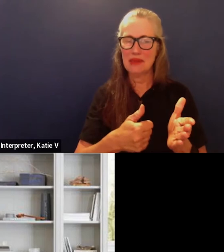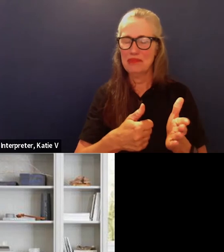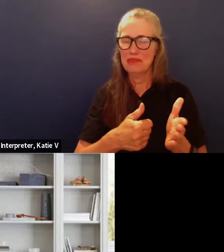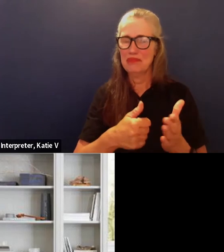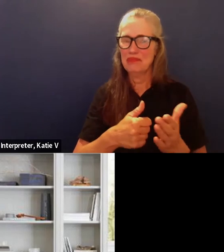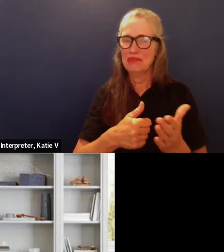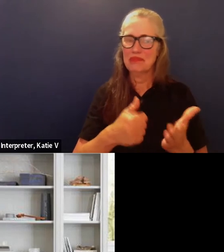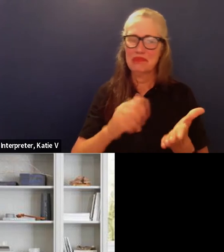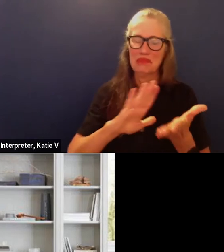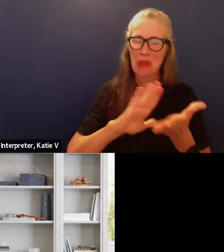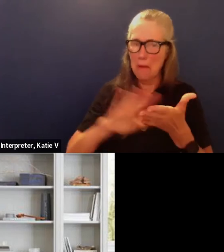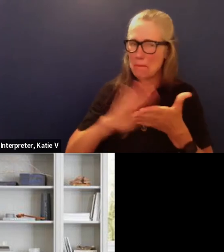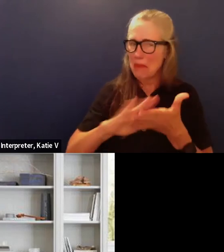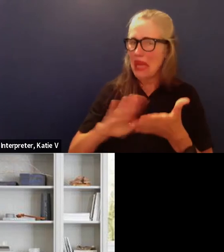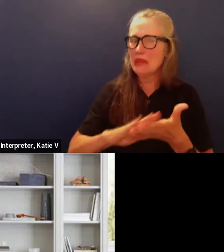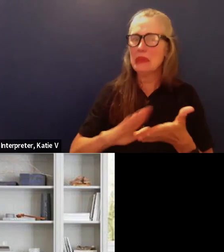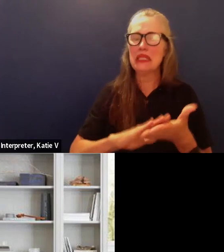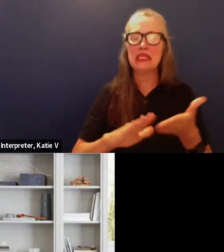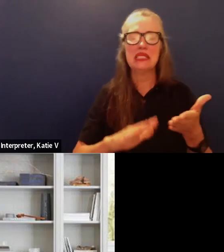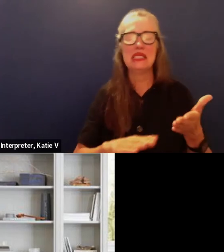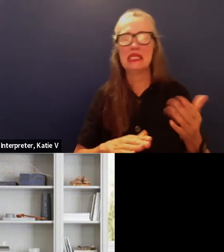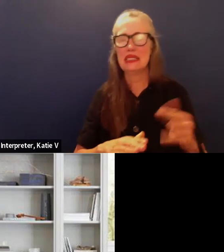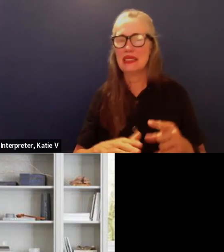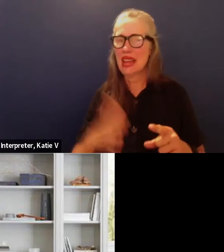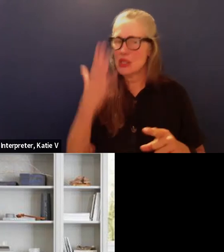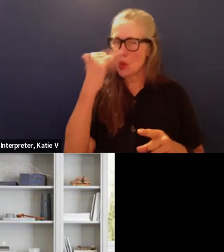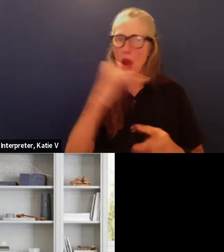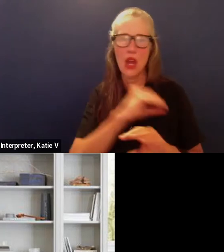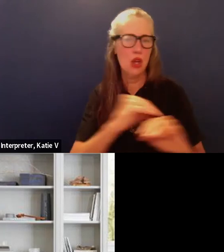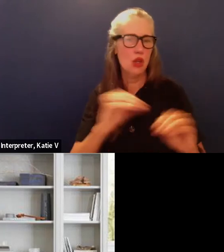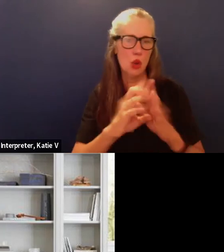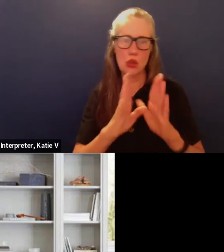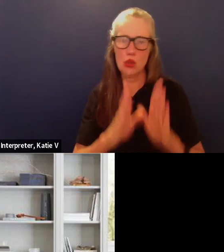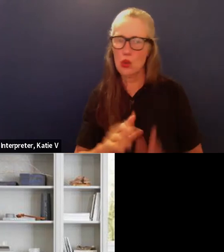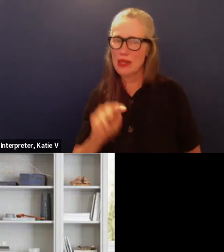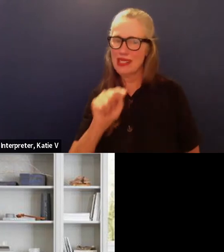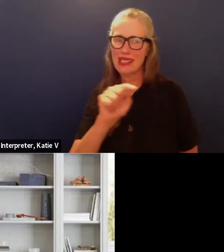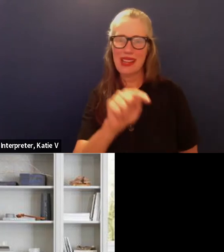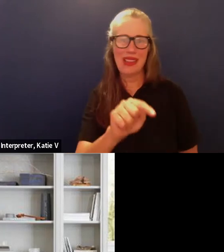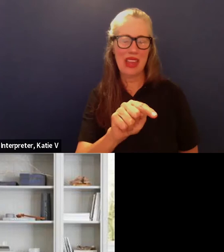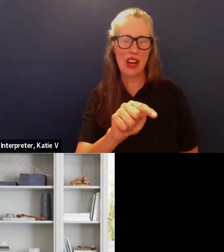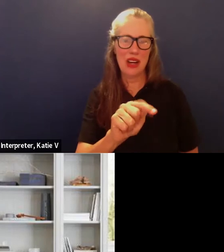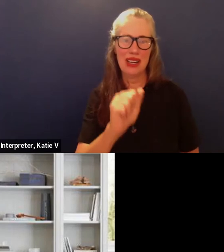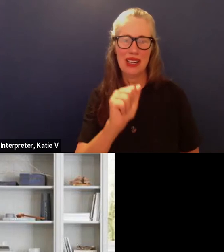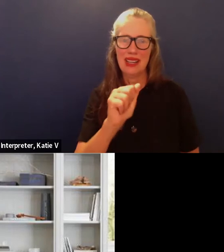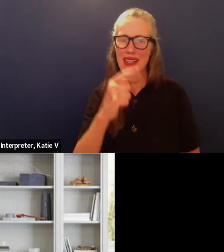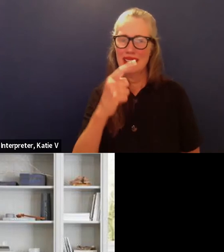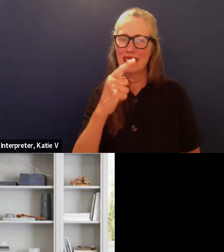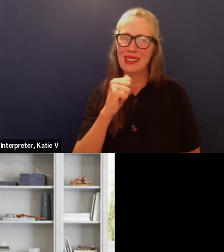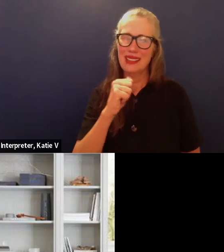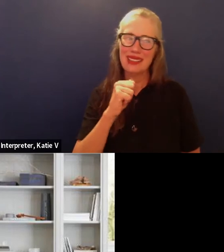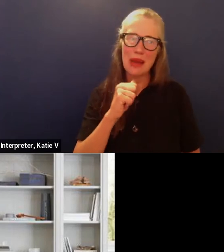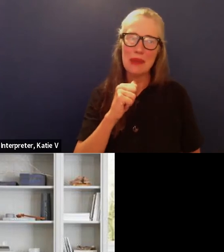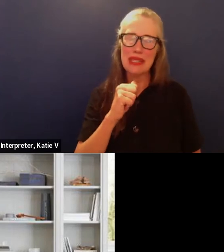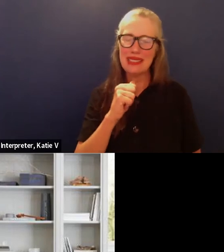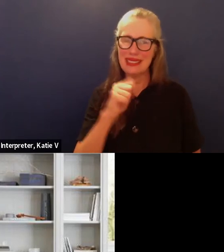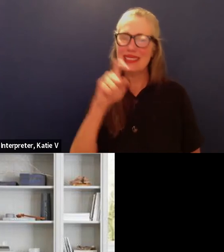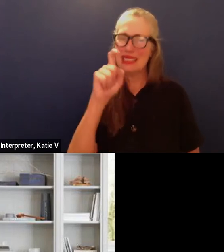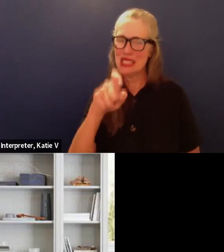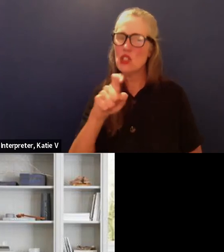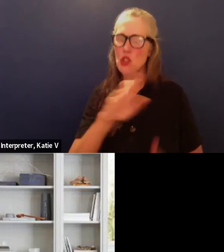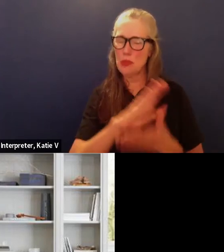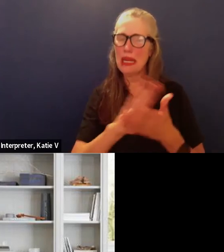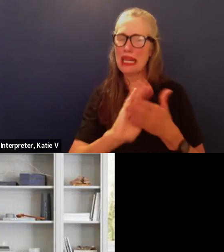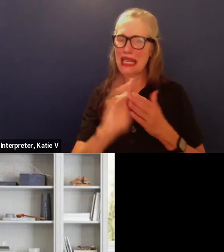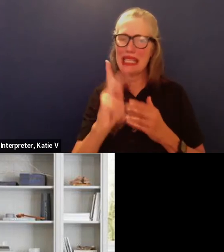students there. That's why we don't have people in there, really, because it's – I'm not going to say it's not safe, but it definitely needs to